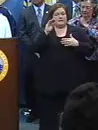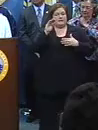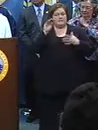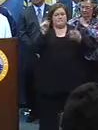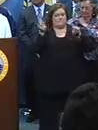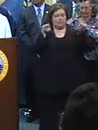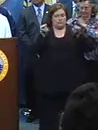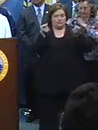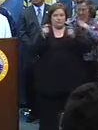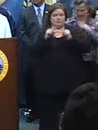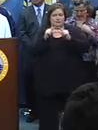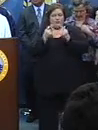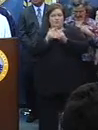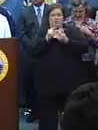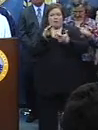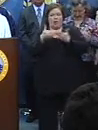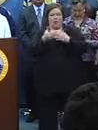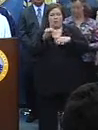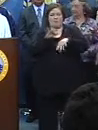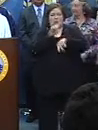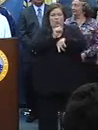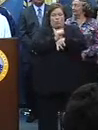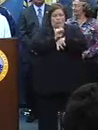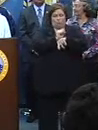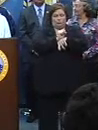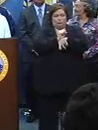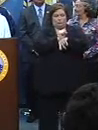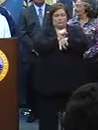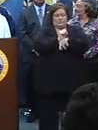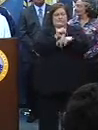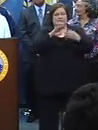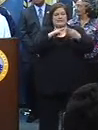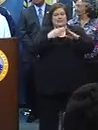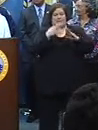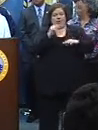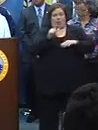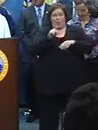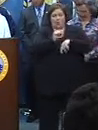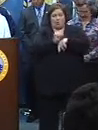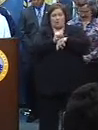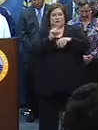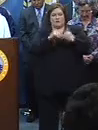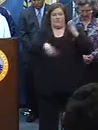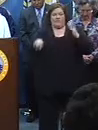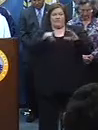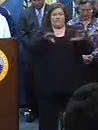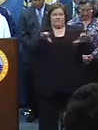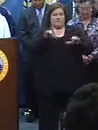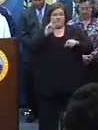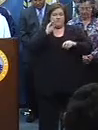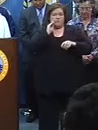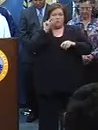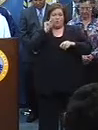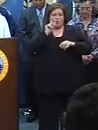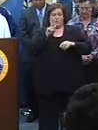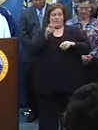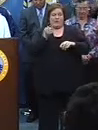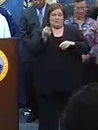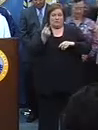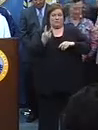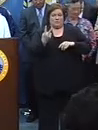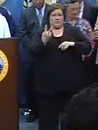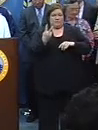all of the workers, city hall workers, what they did for Mardi Gras 2012